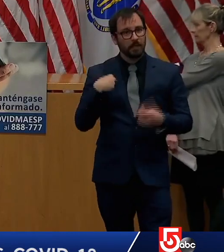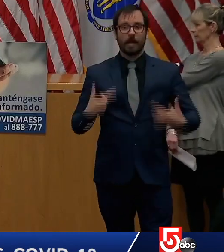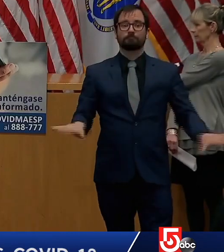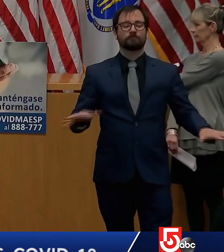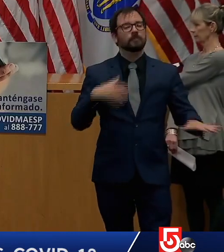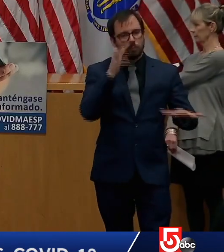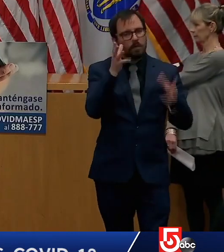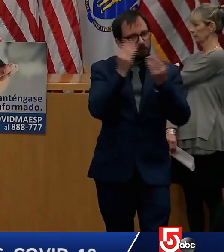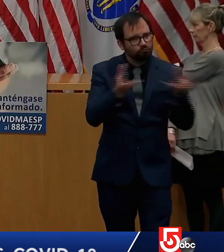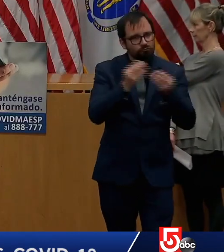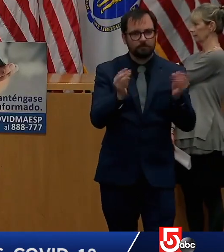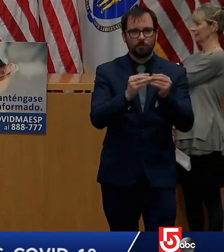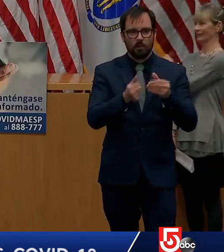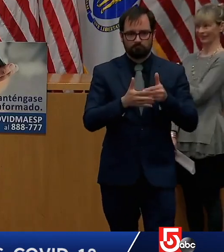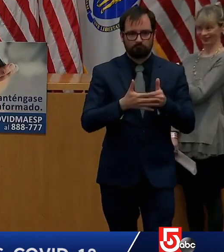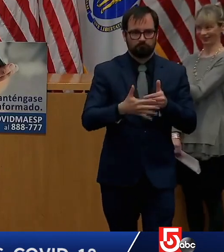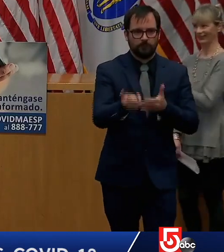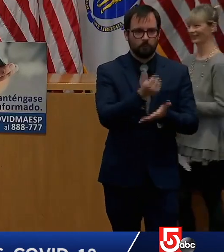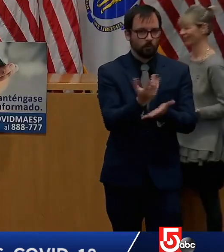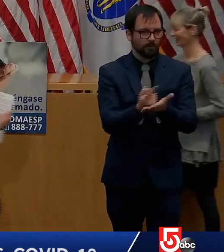Now I turn it over to Secretary Stutters.